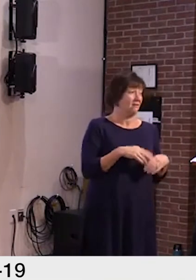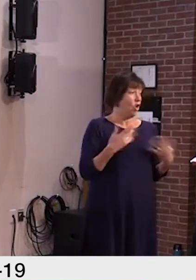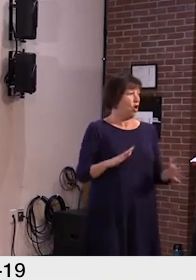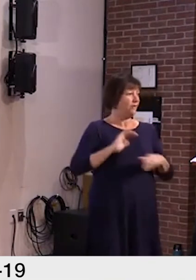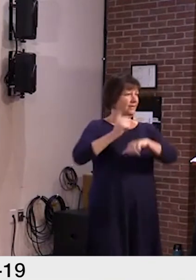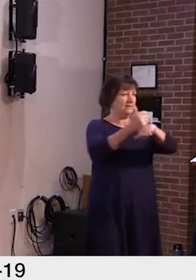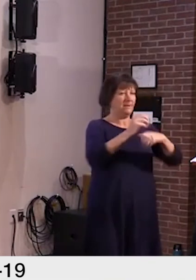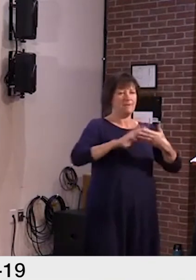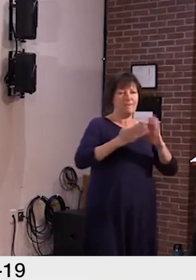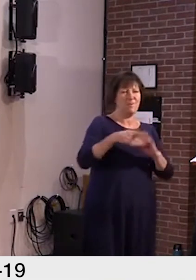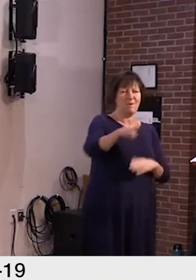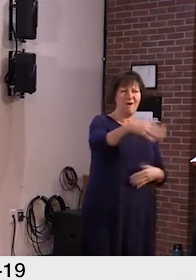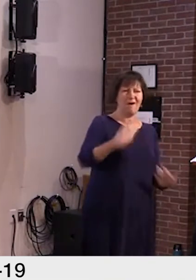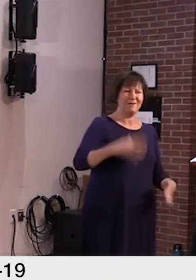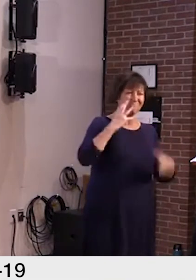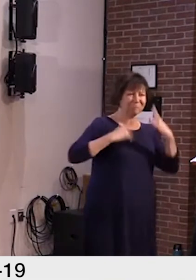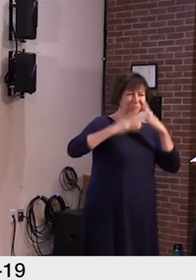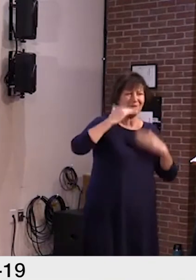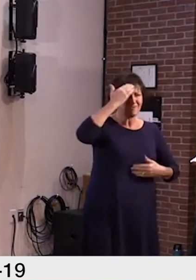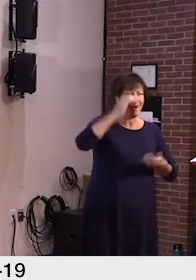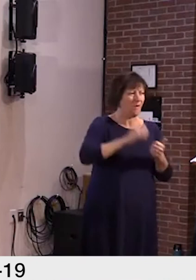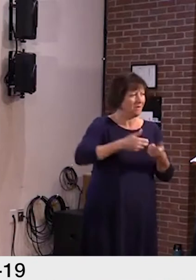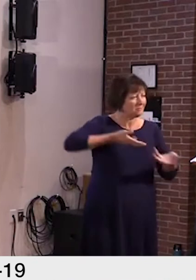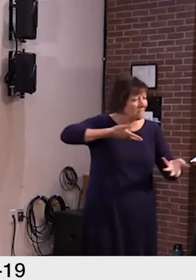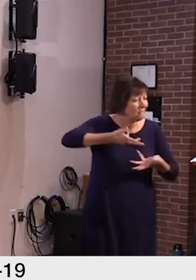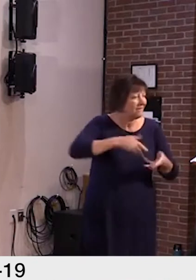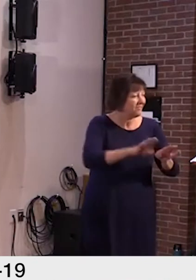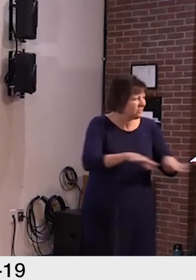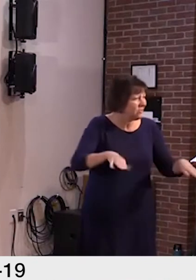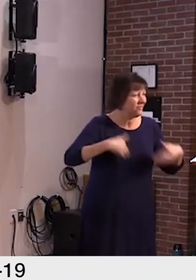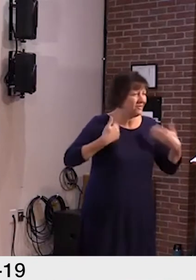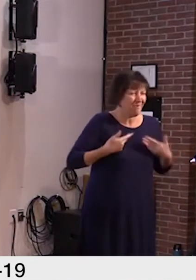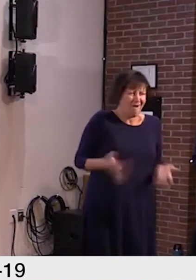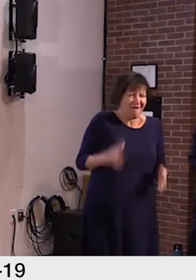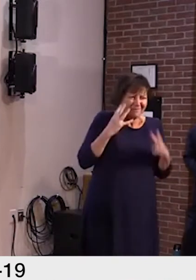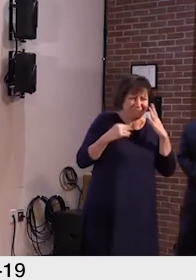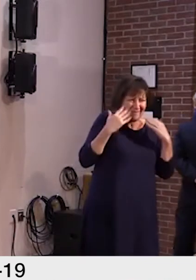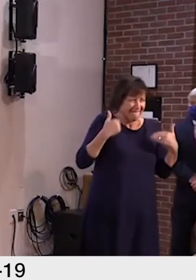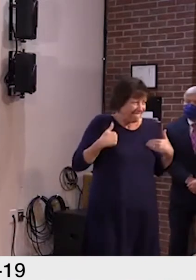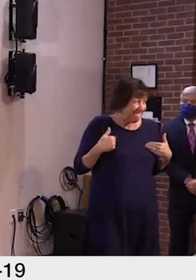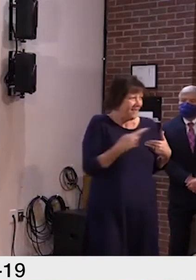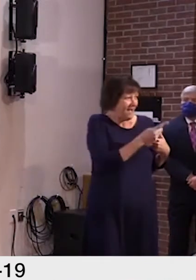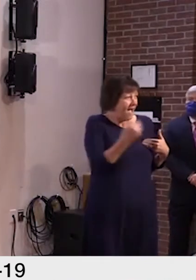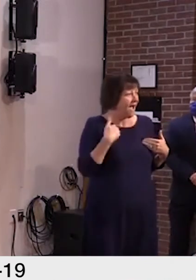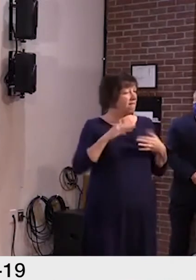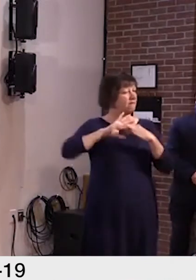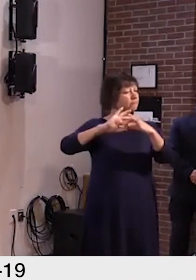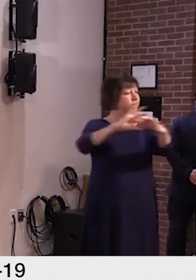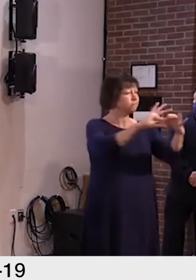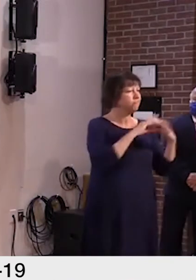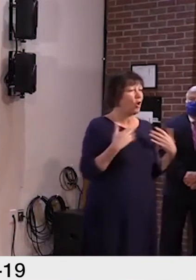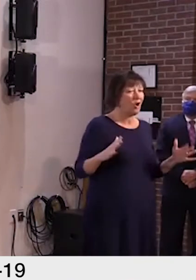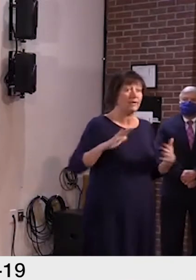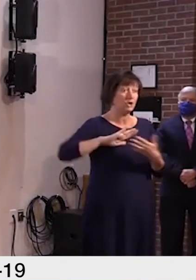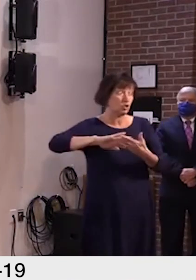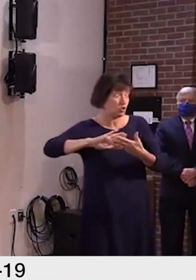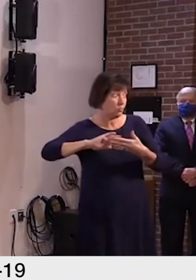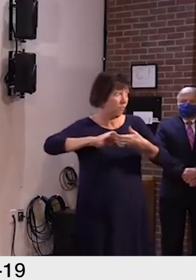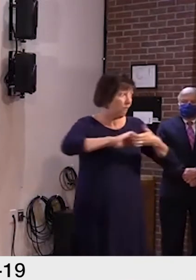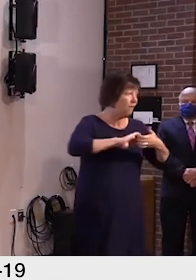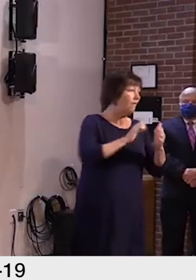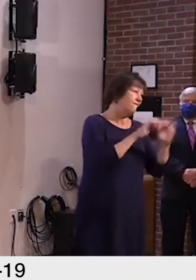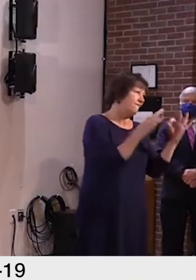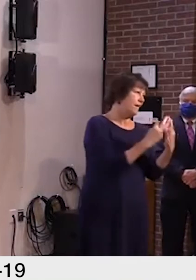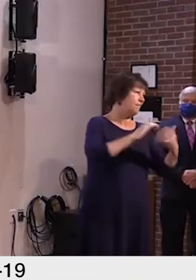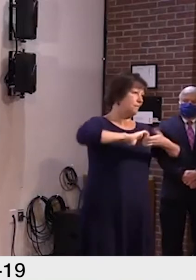who already knew how to work with children and youth and how to run these programs and who had existing relationships both with schools and with